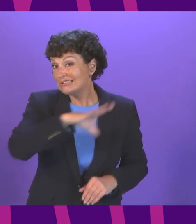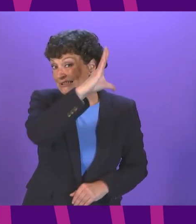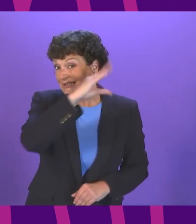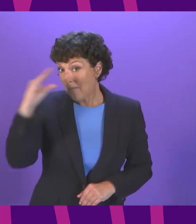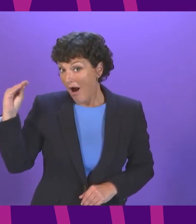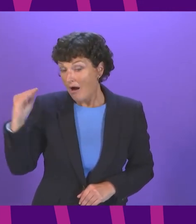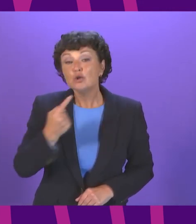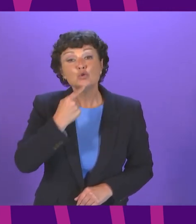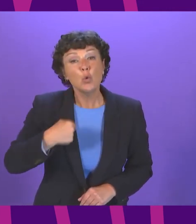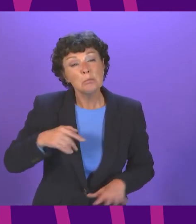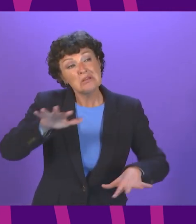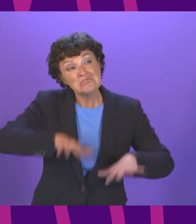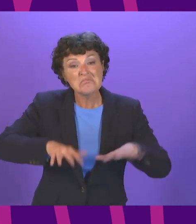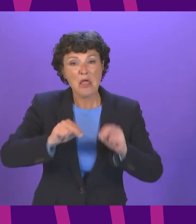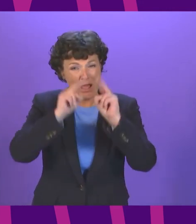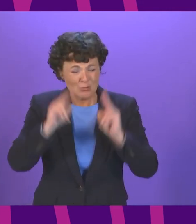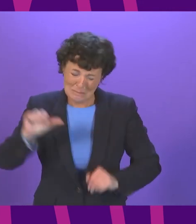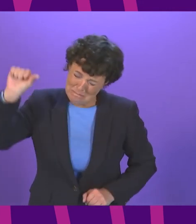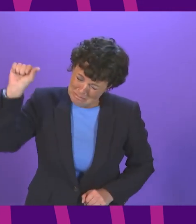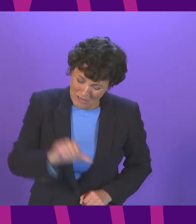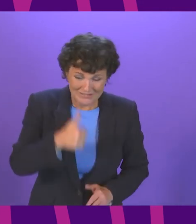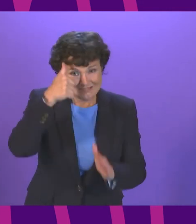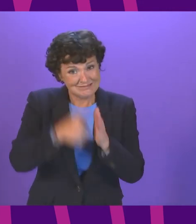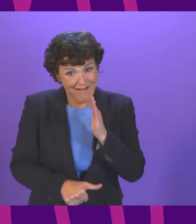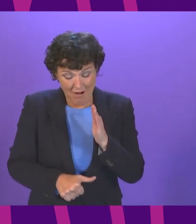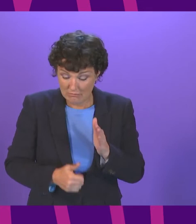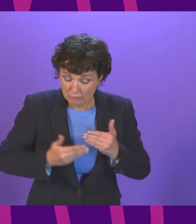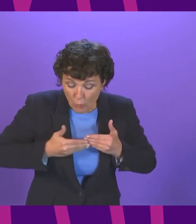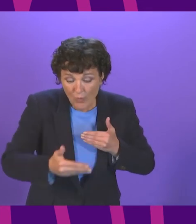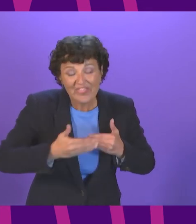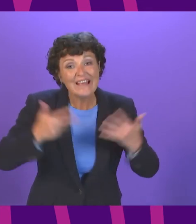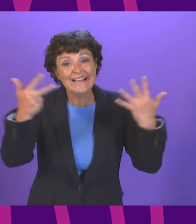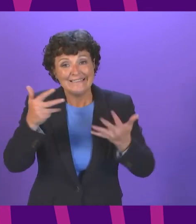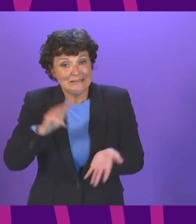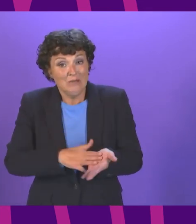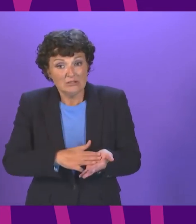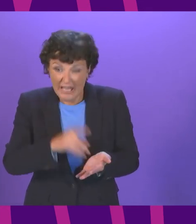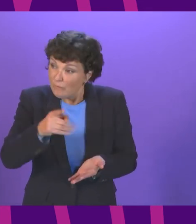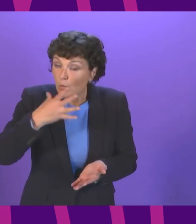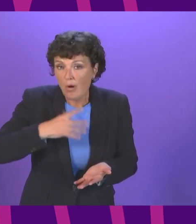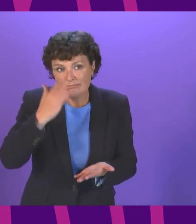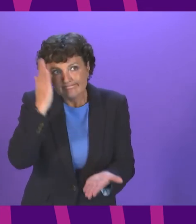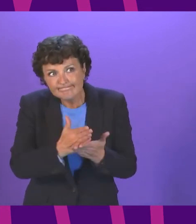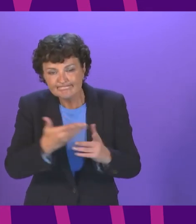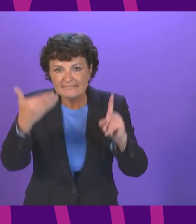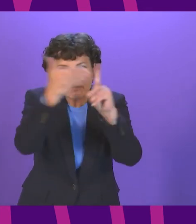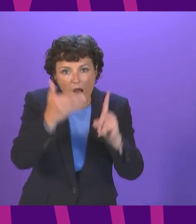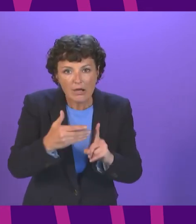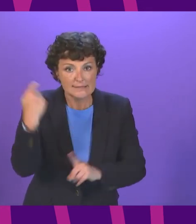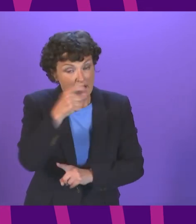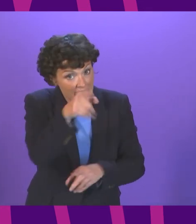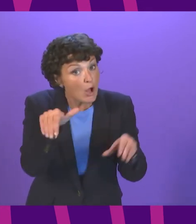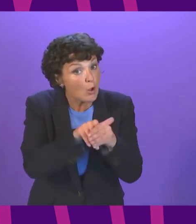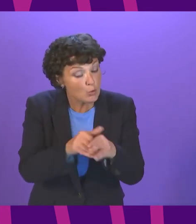housing to 2040 must get underway in the next 18 months if it's to be a success and that includes the rented